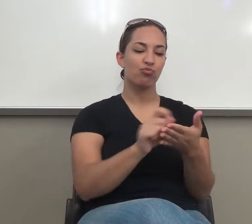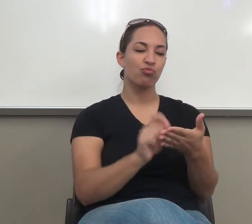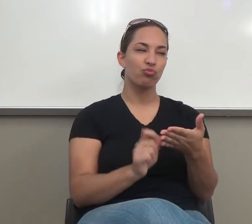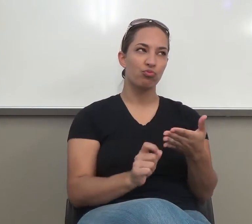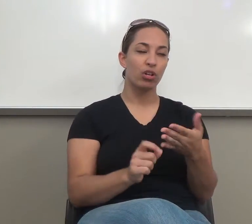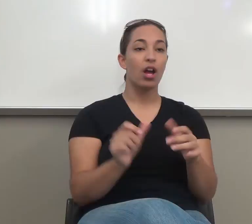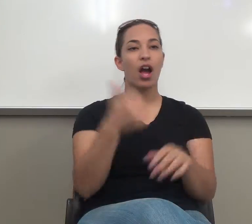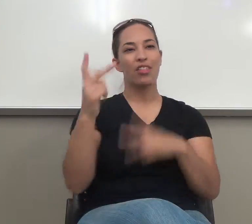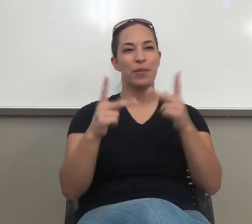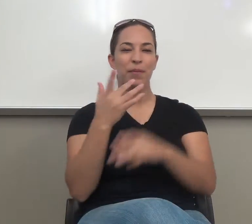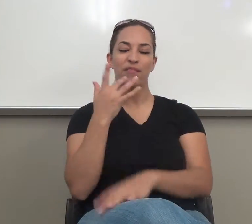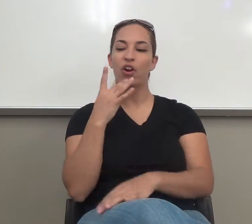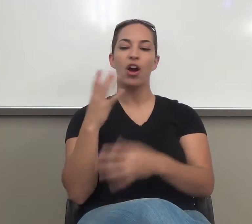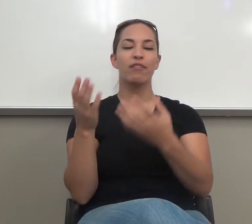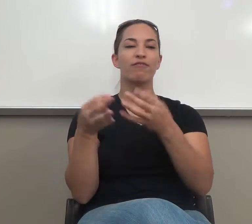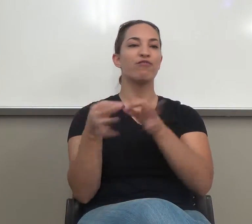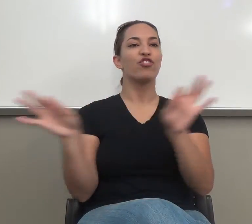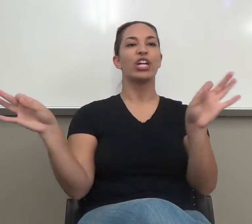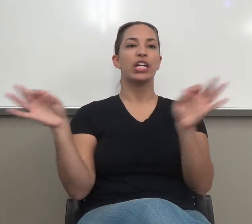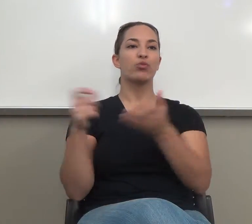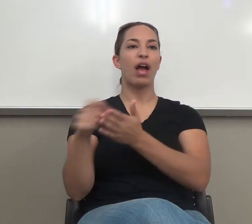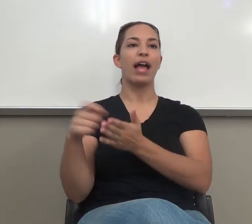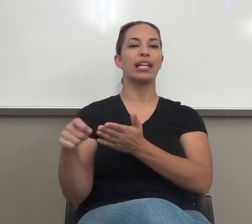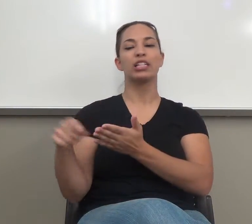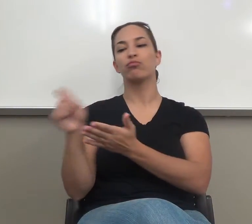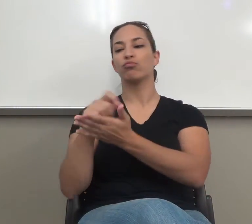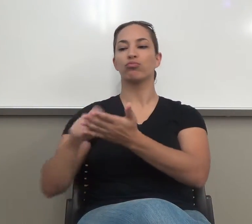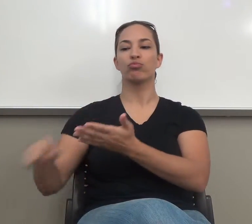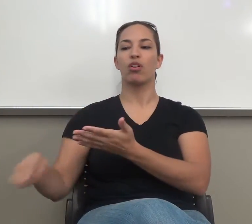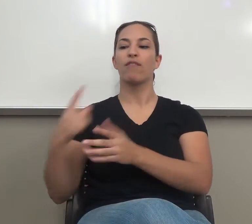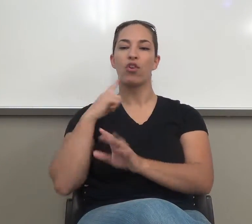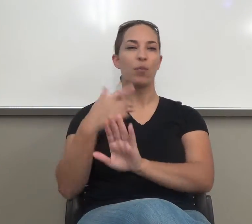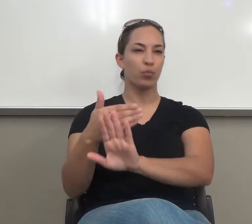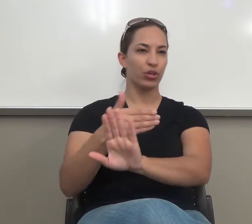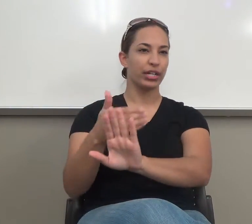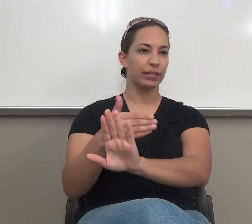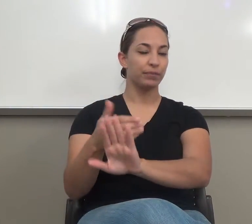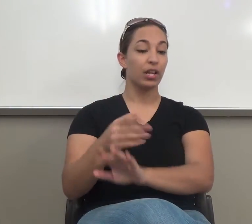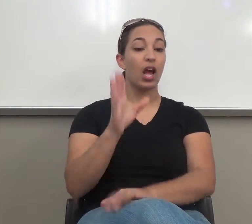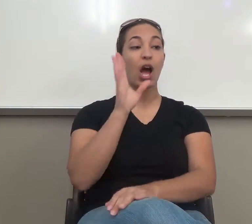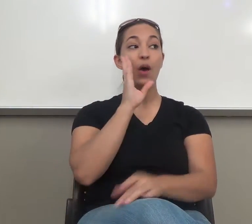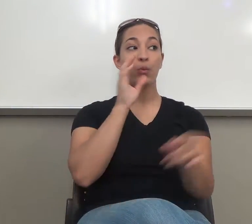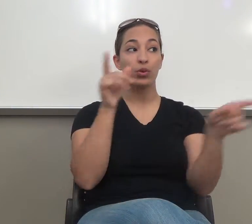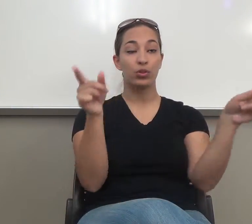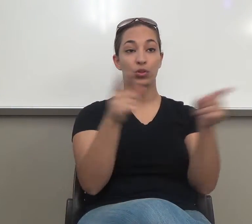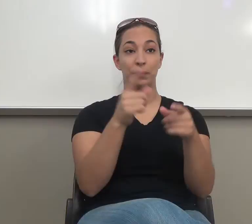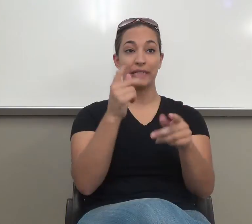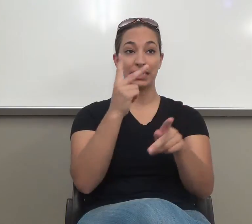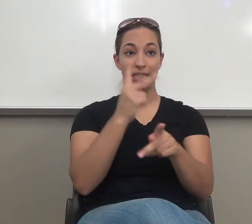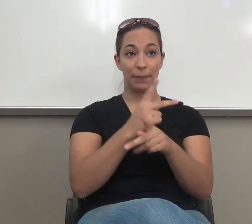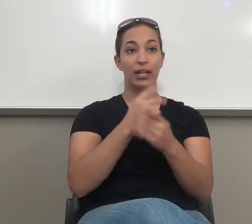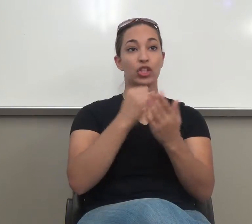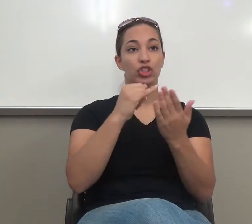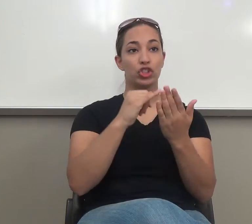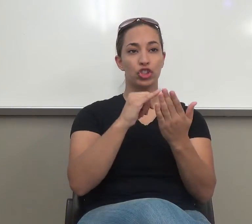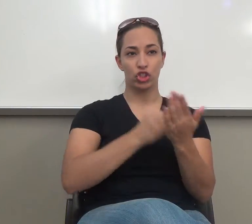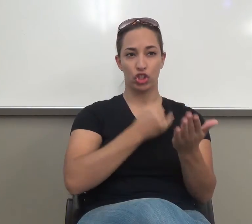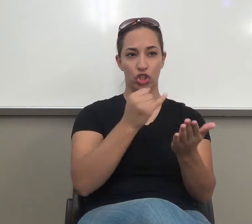people. I'm going to have you keep a journal in this class, as you know. I don't specifically, some